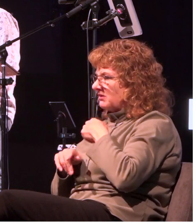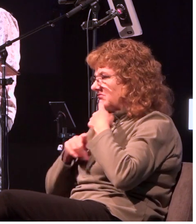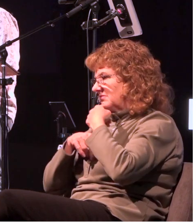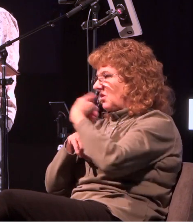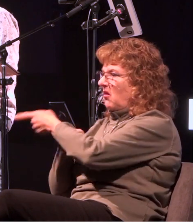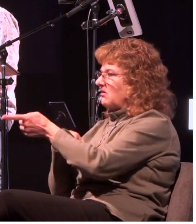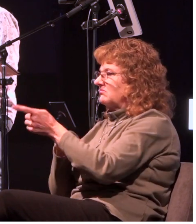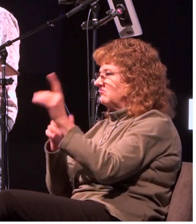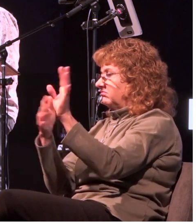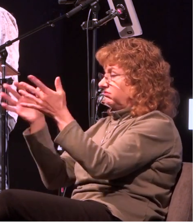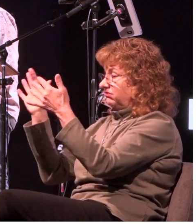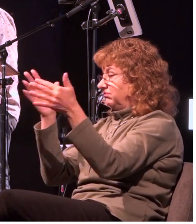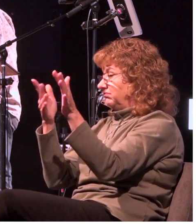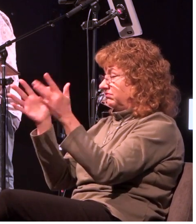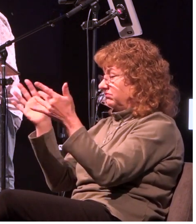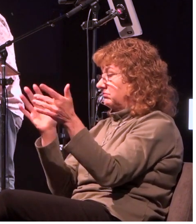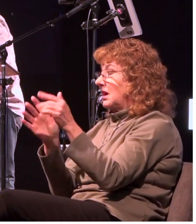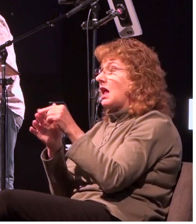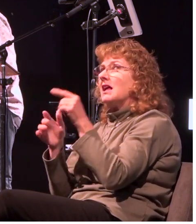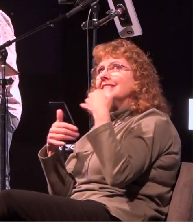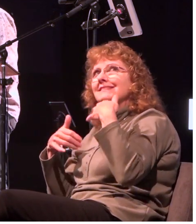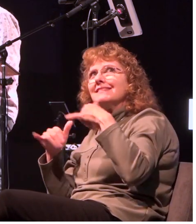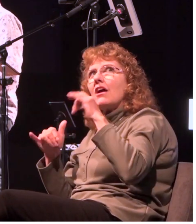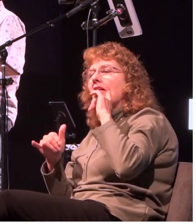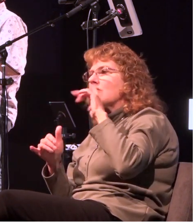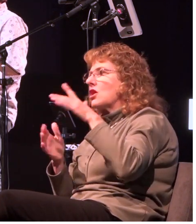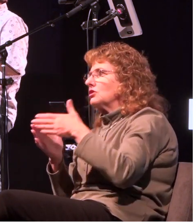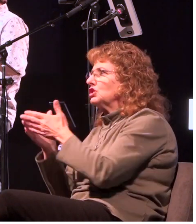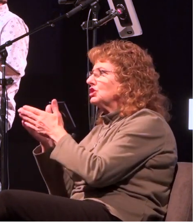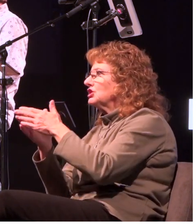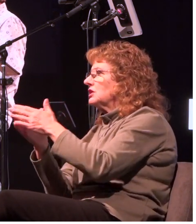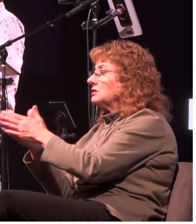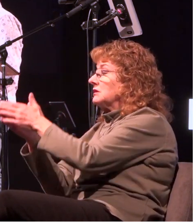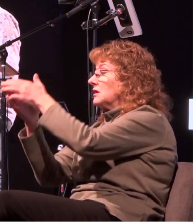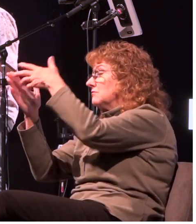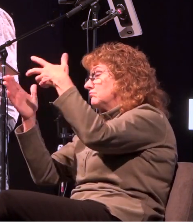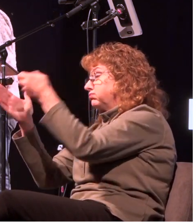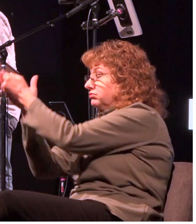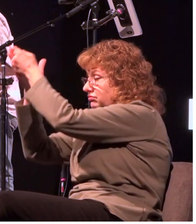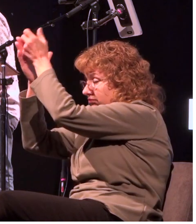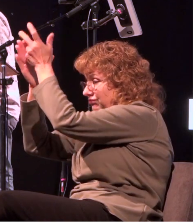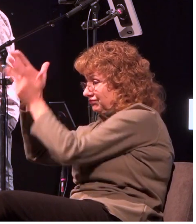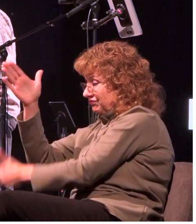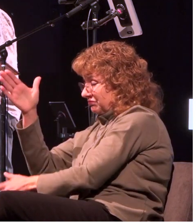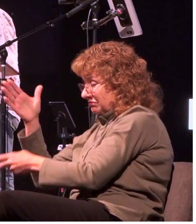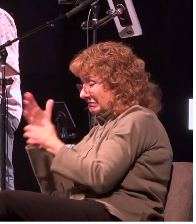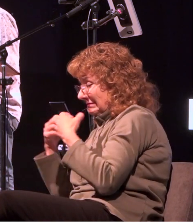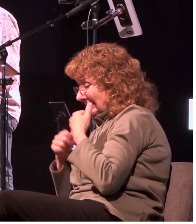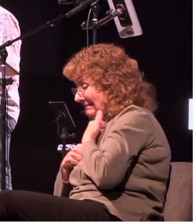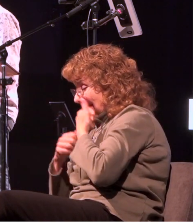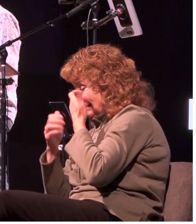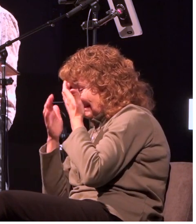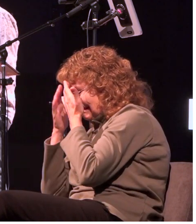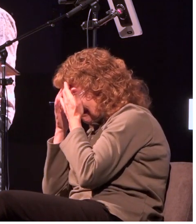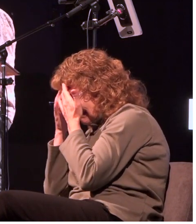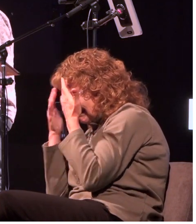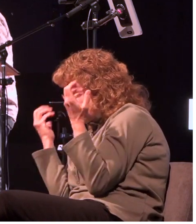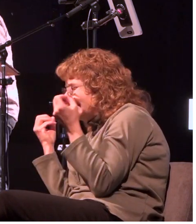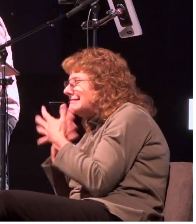the heavens and they plunged again to the depths the sailors cringed in terror they reeled and they staggered like drunkards and they were at their